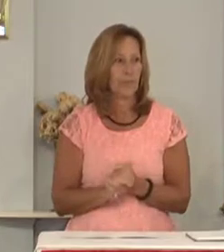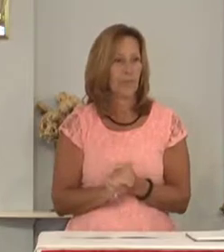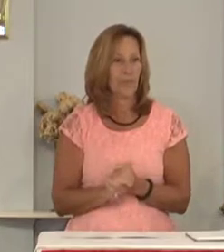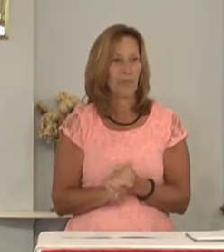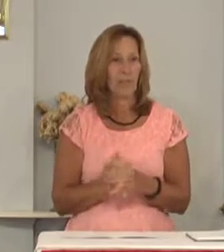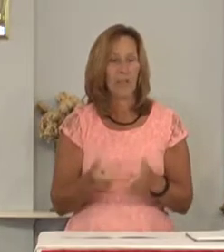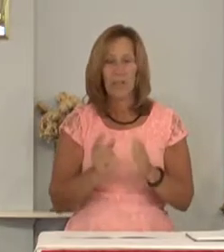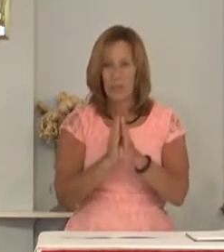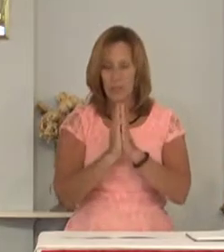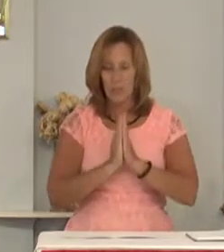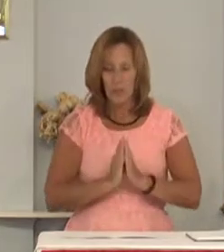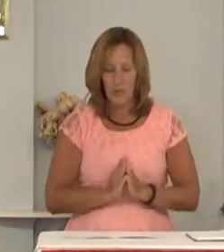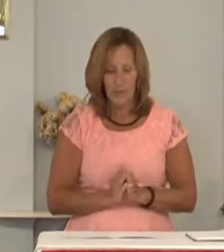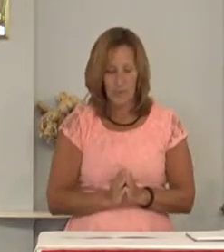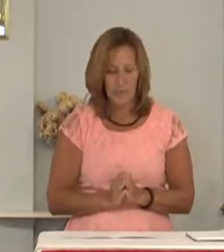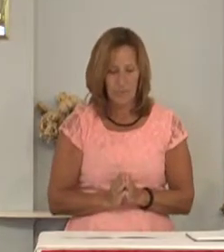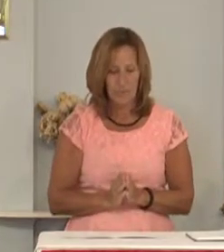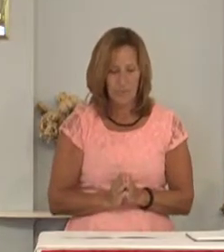Let us pray.